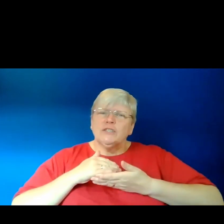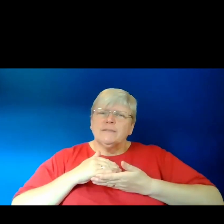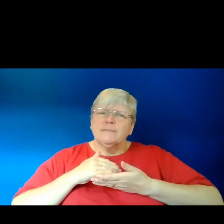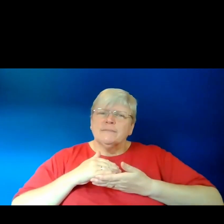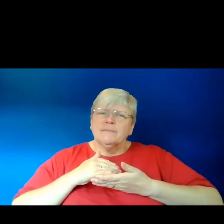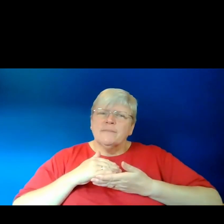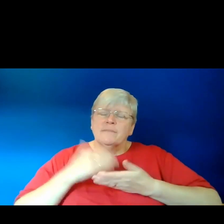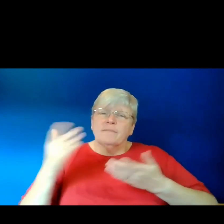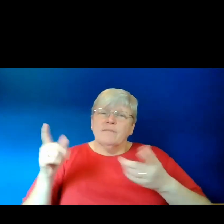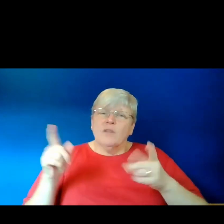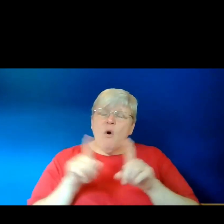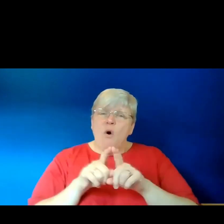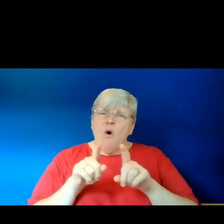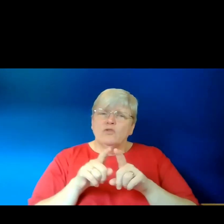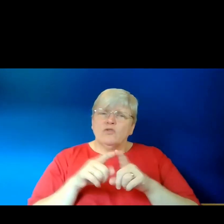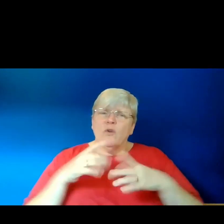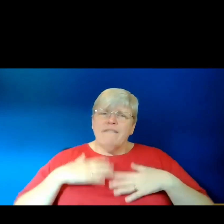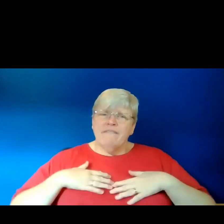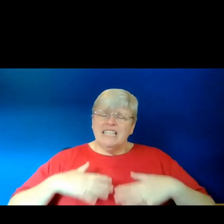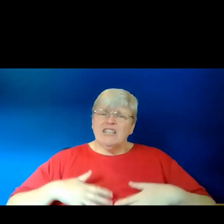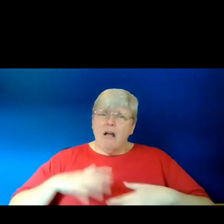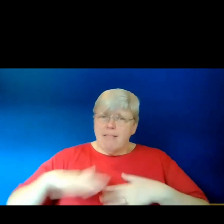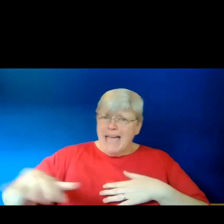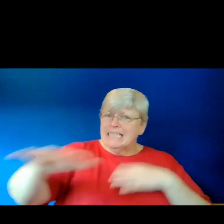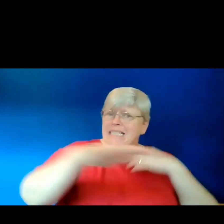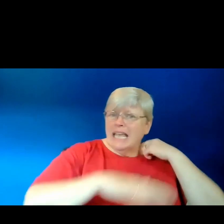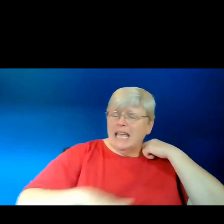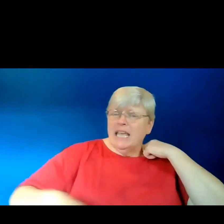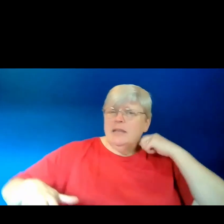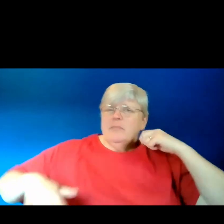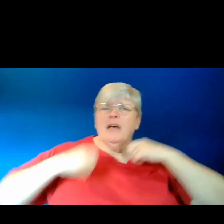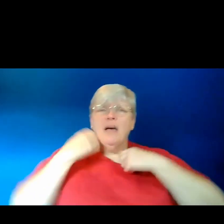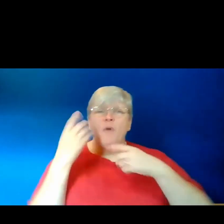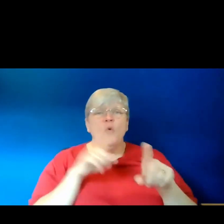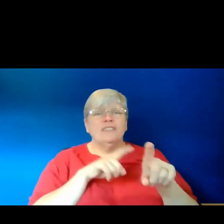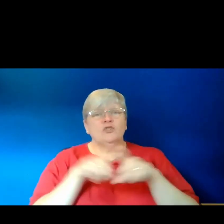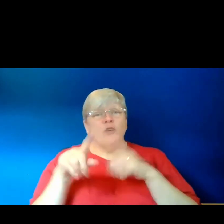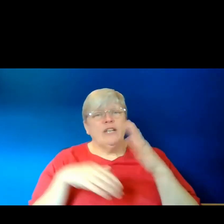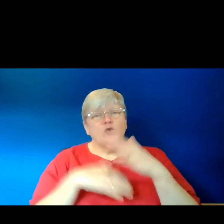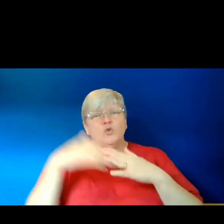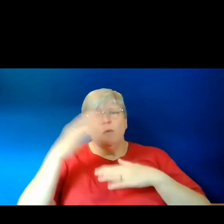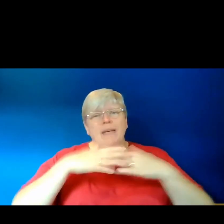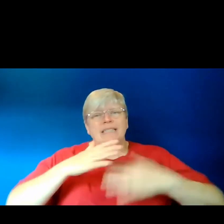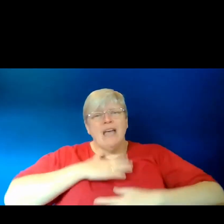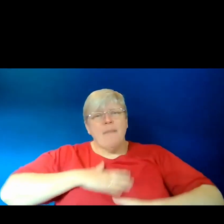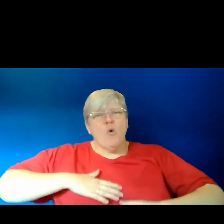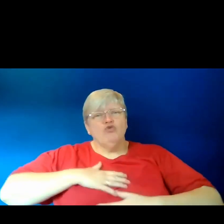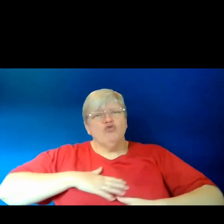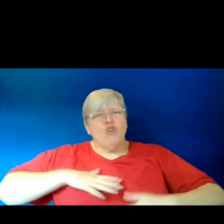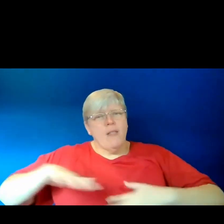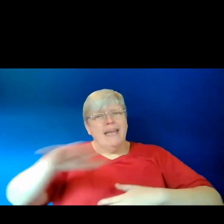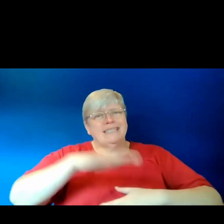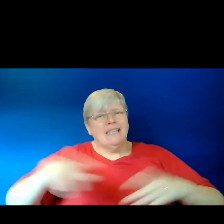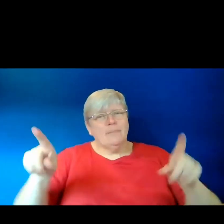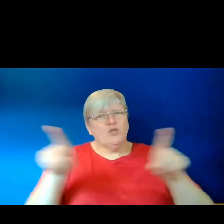And alongside a physical landscape, I'm always trying to build an emotional landscape as well,